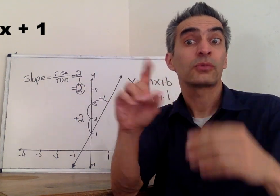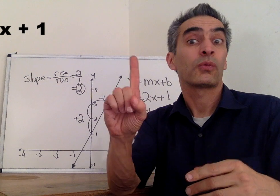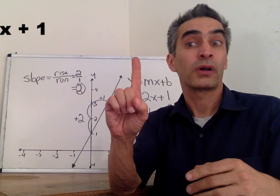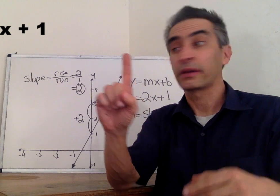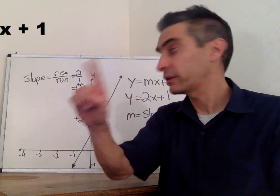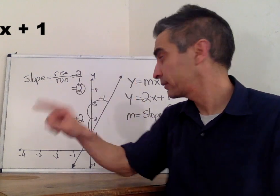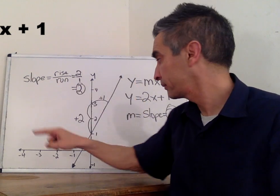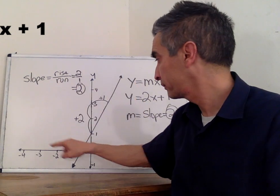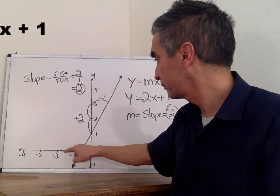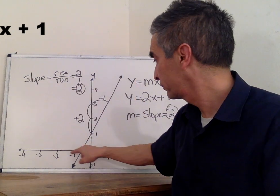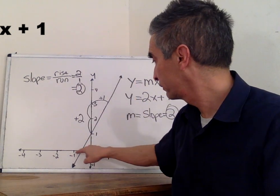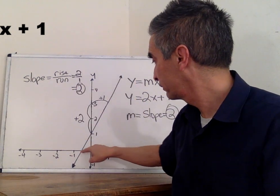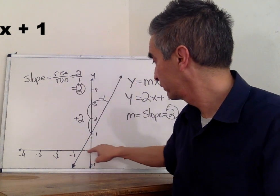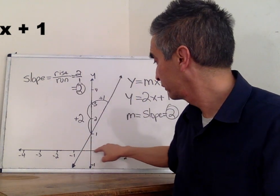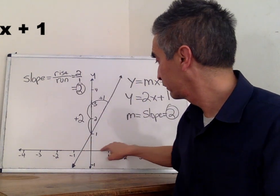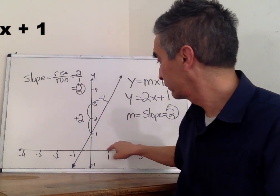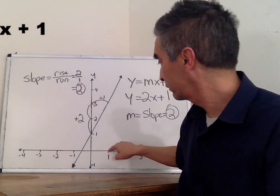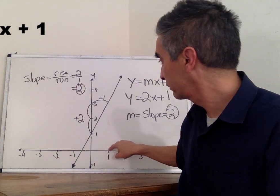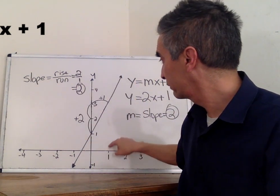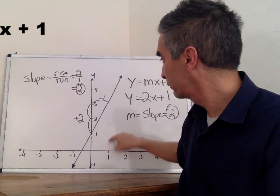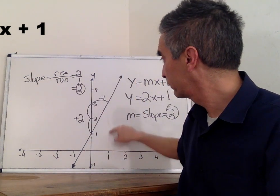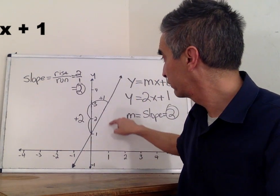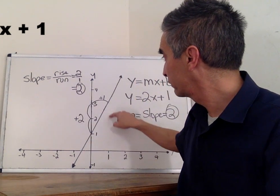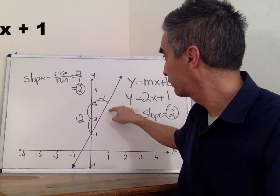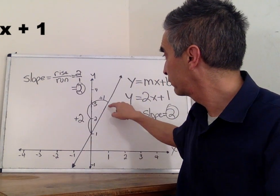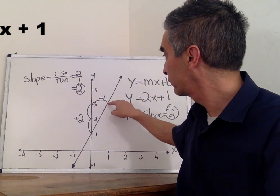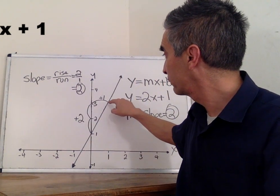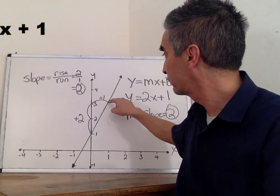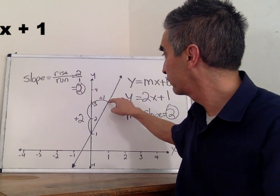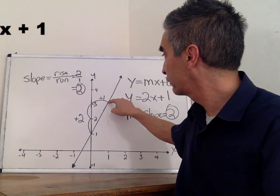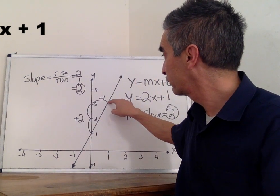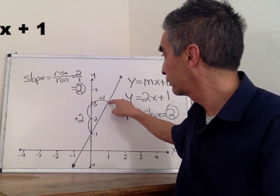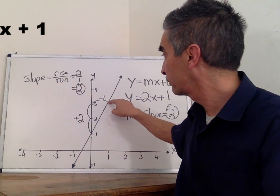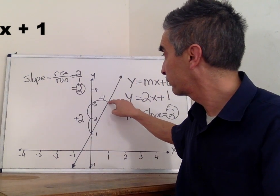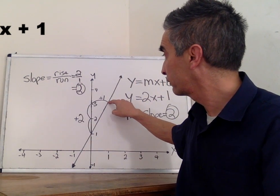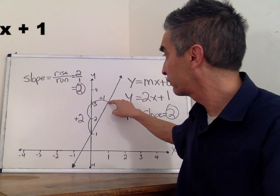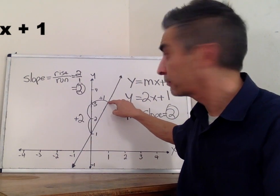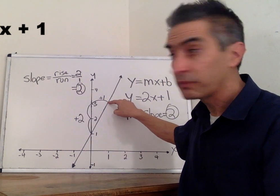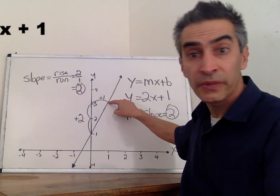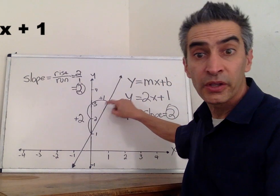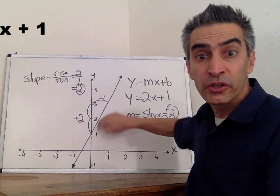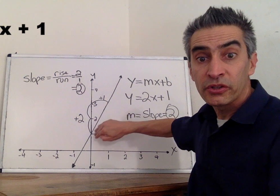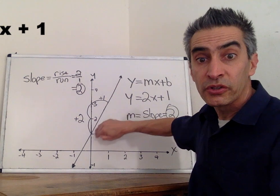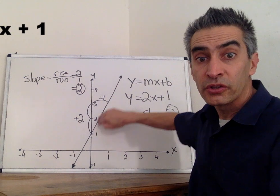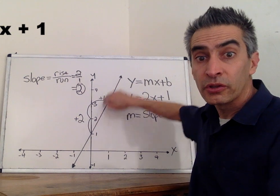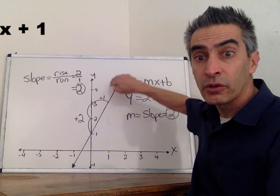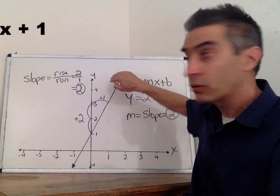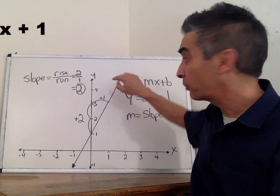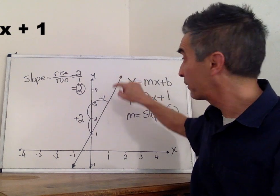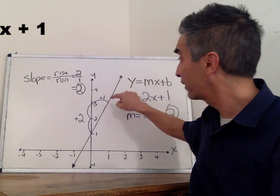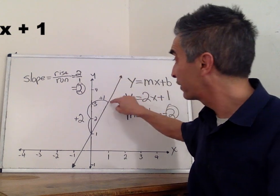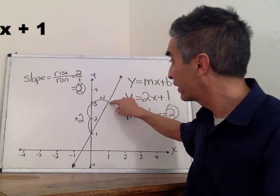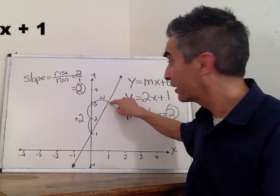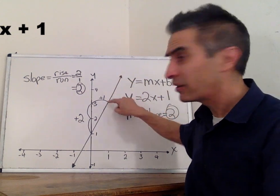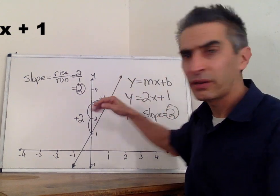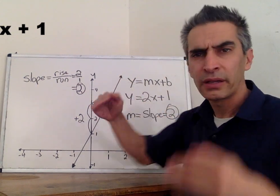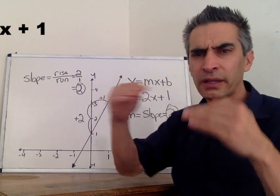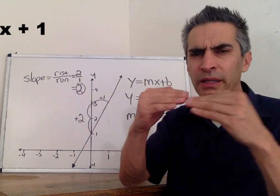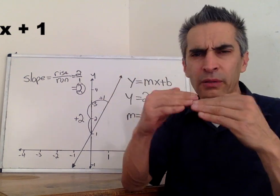If x, for example, equals 1, then the slope at that point